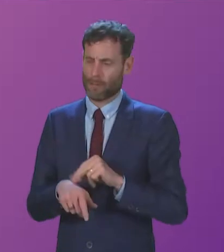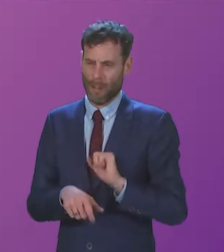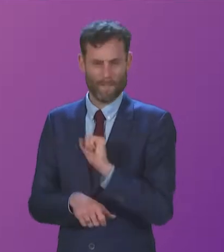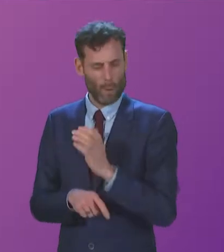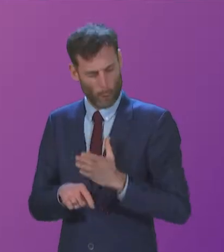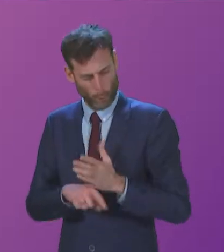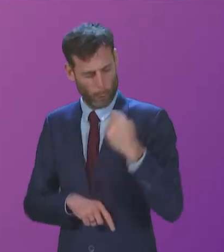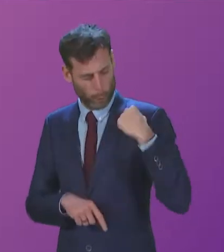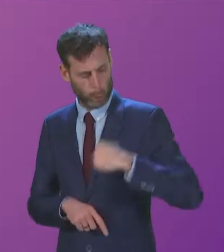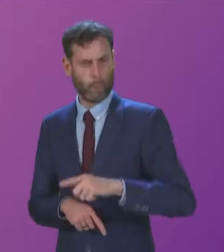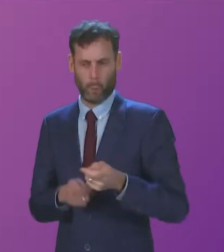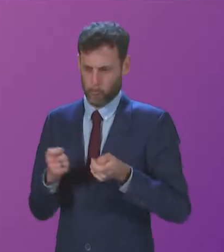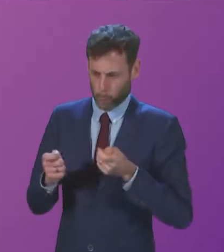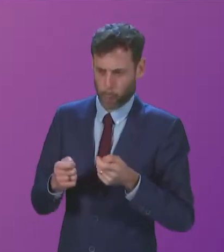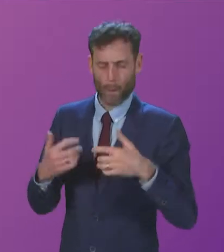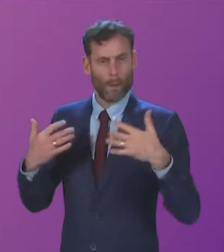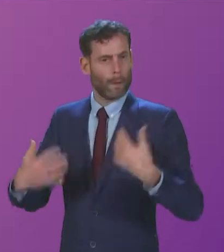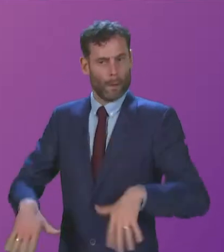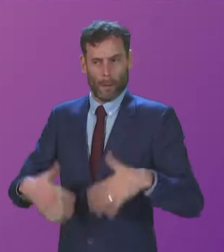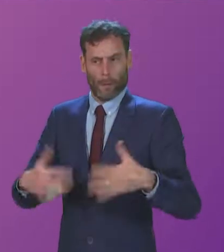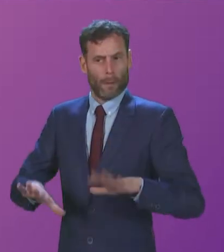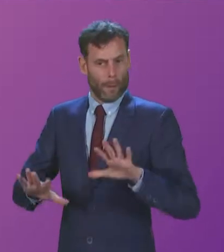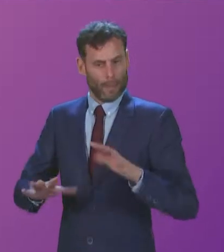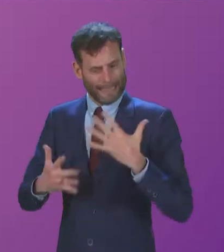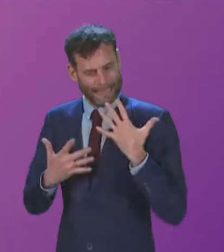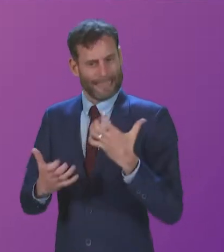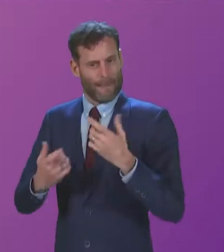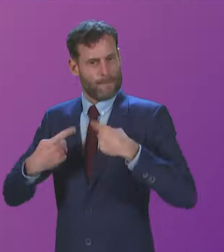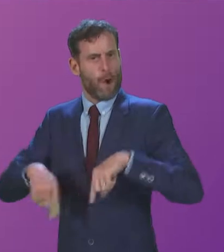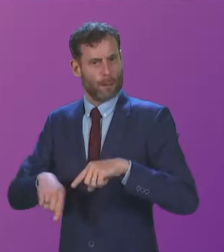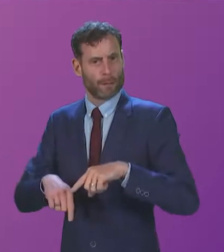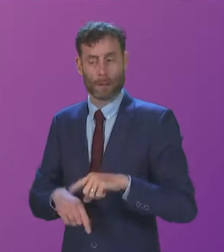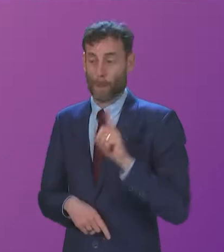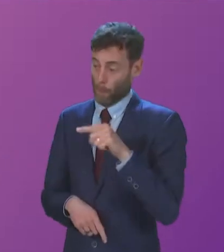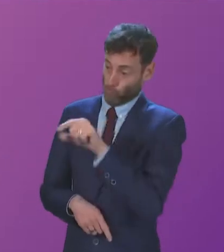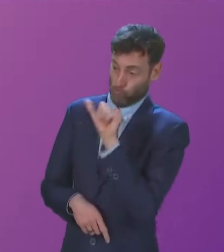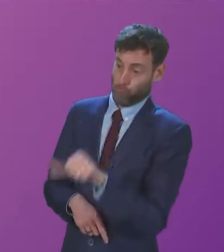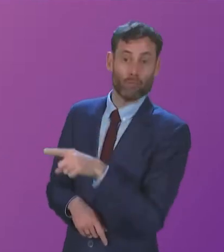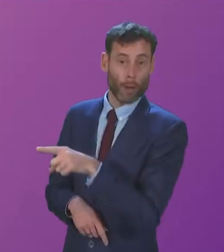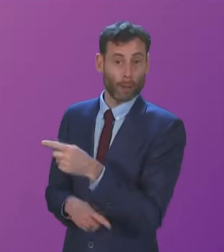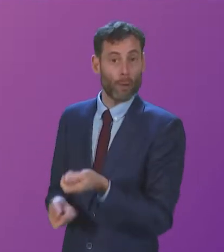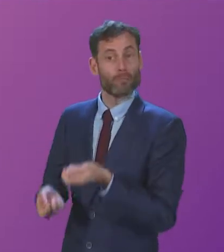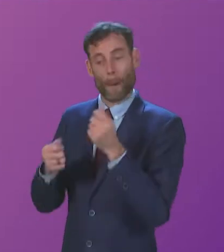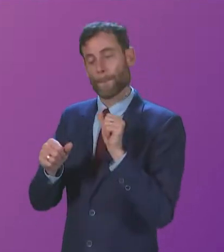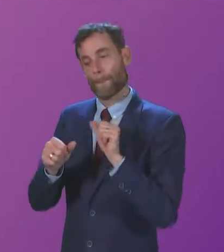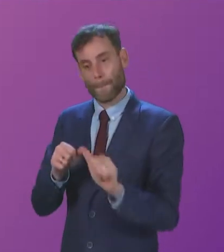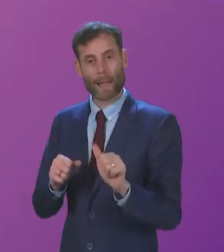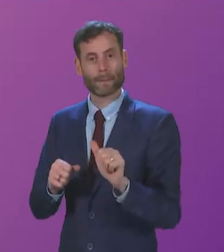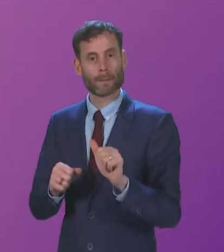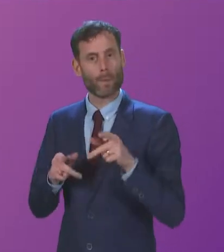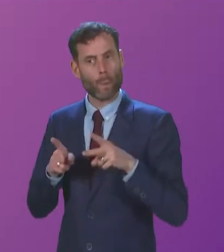They've been nothing short of Herculean. But Collette Stevenson is absolutely right. Of course, she's absolutely right. that the best